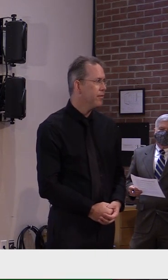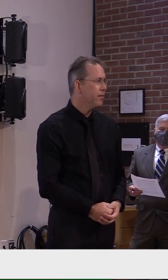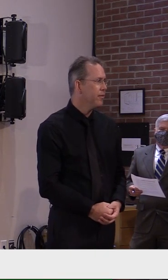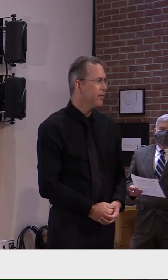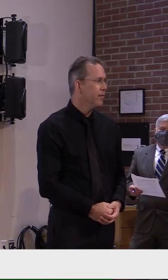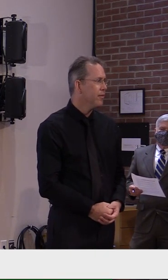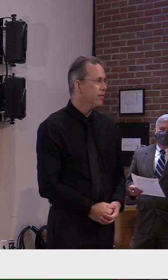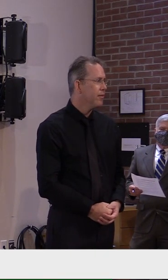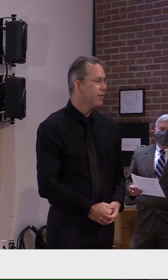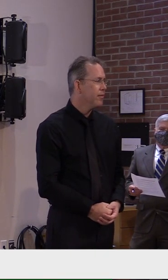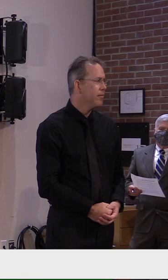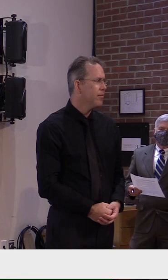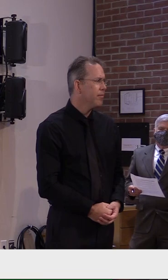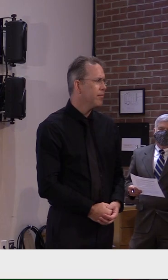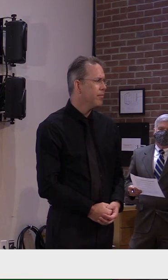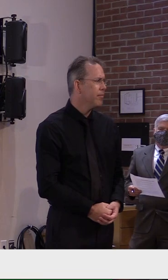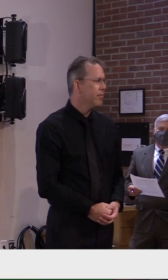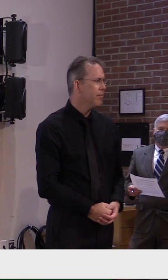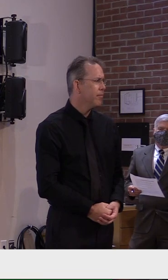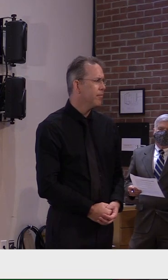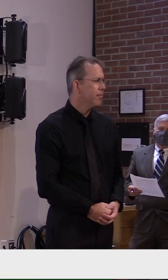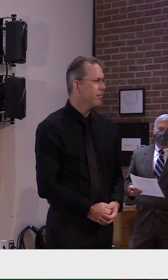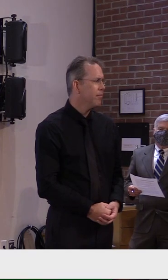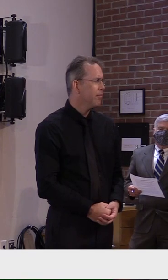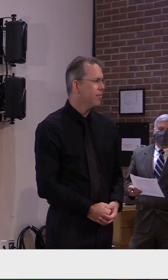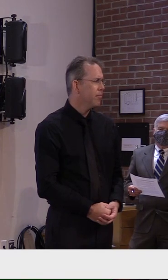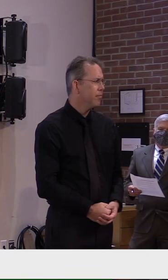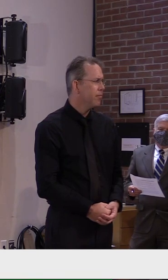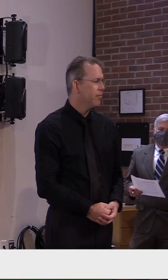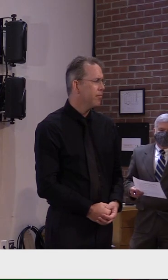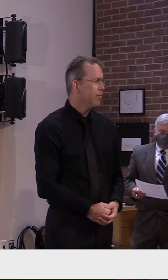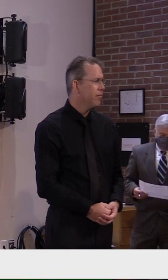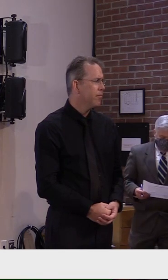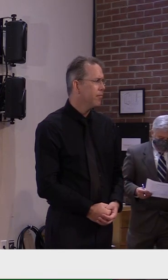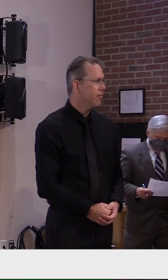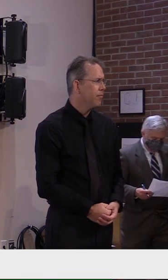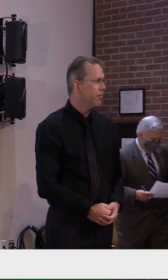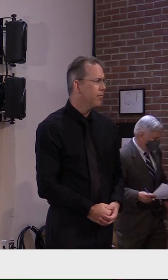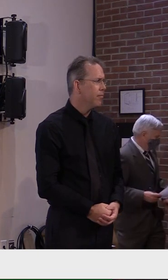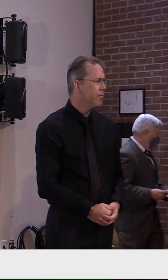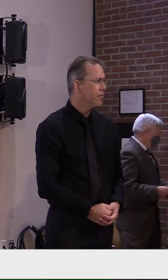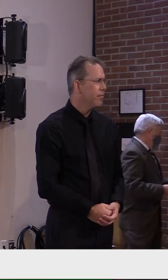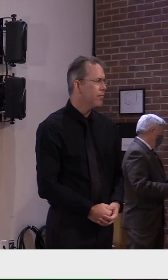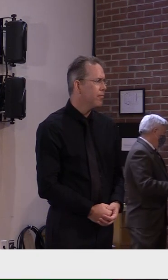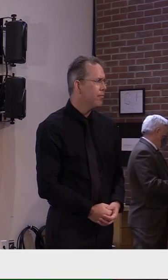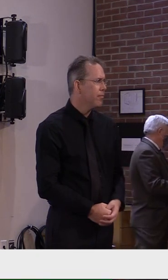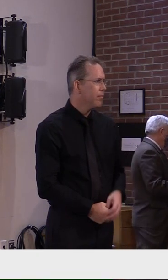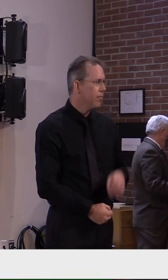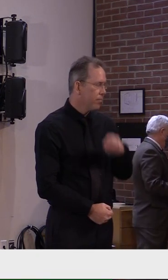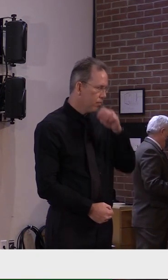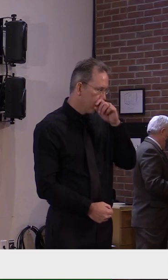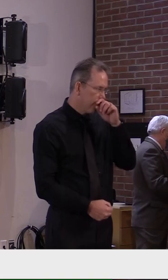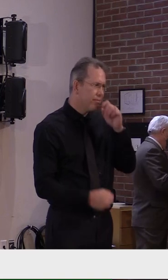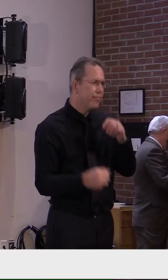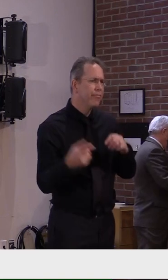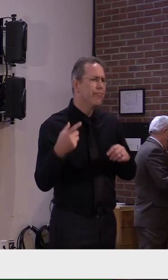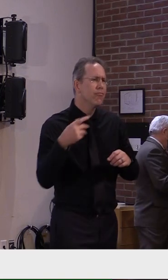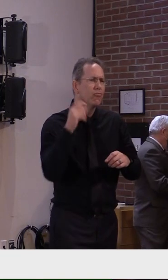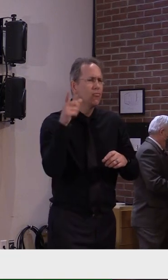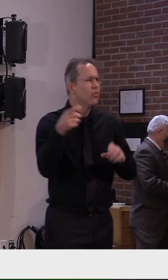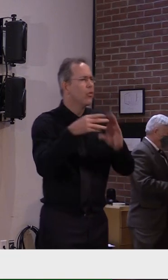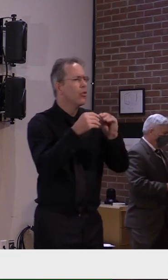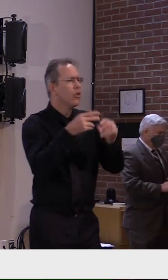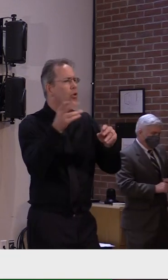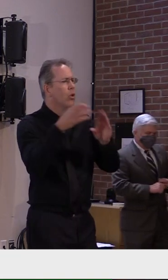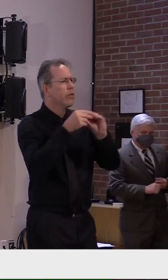apologize if this is a rhetorical question, but how do you reach people who don't care? How do you combat willful